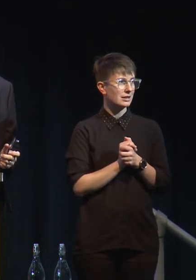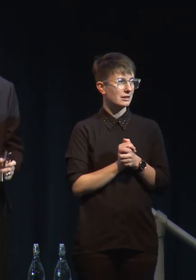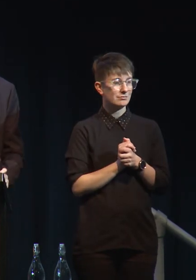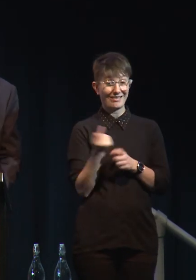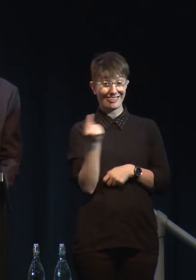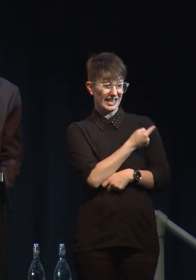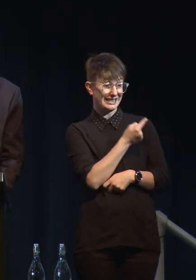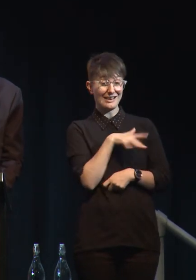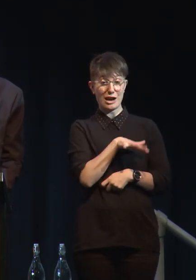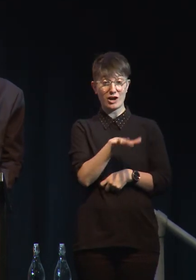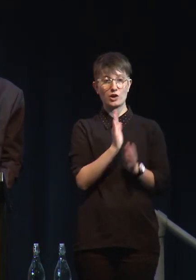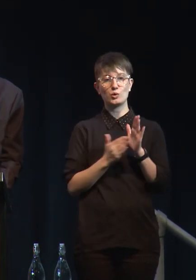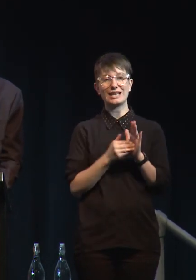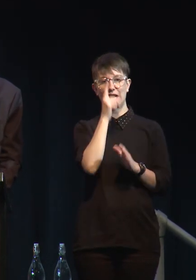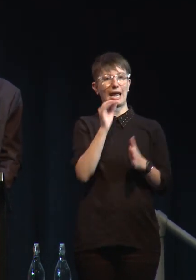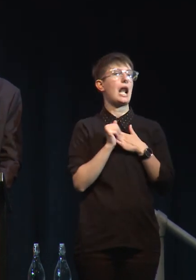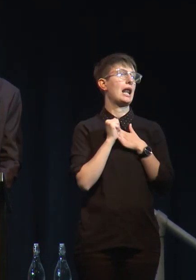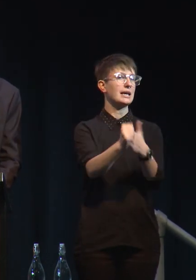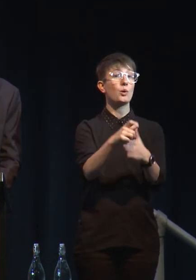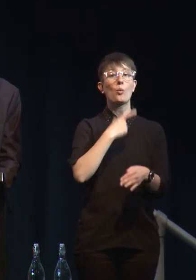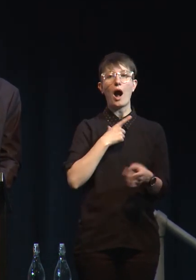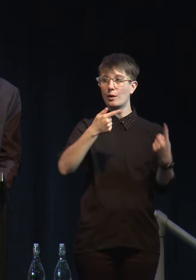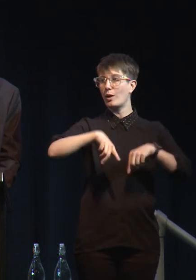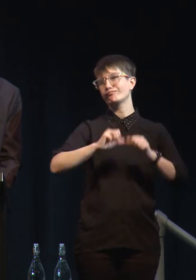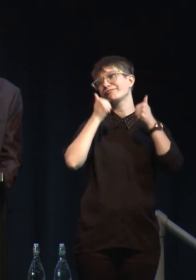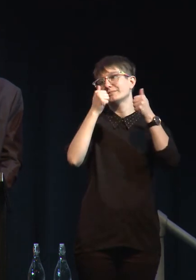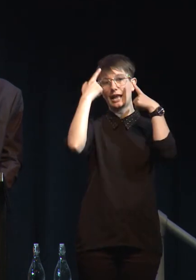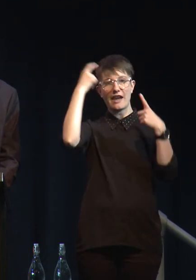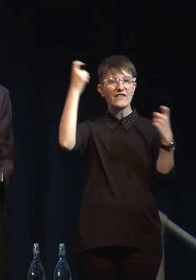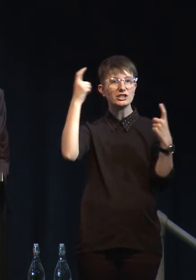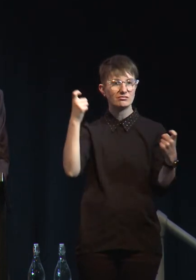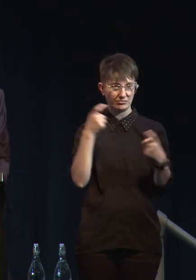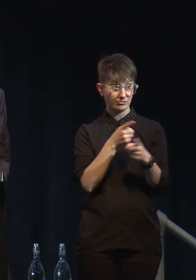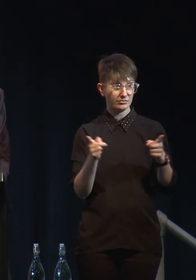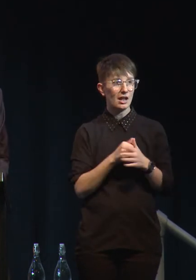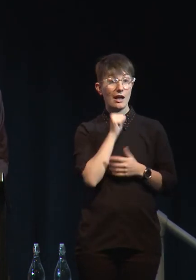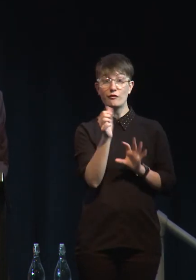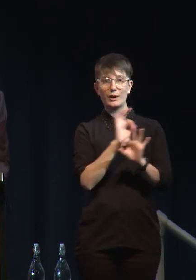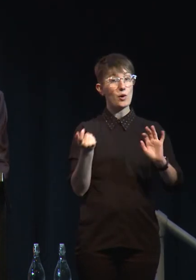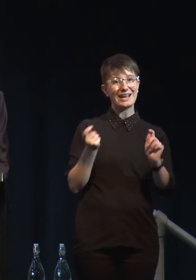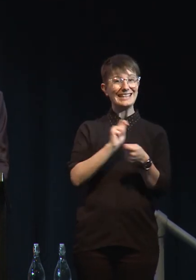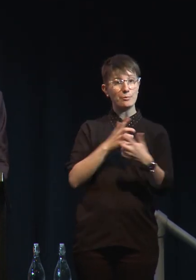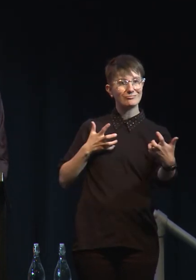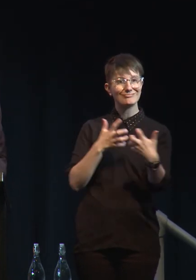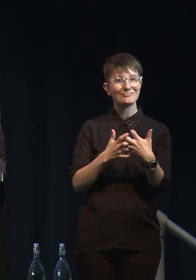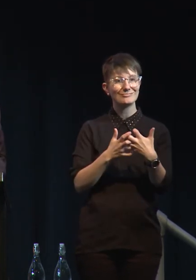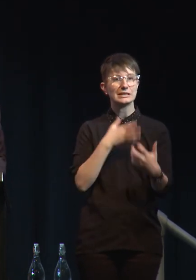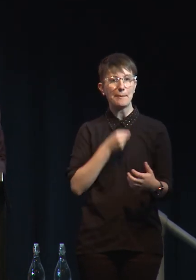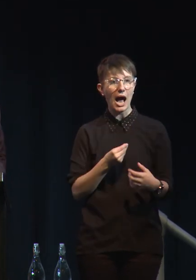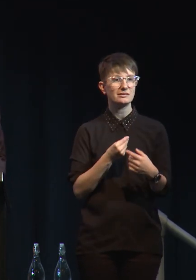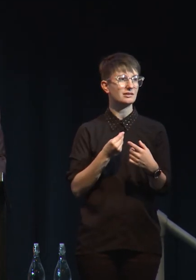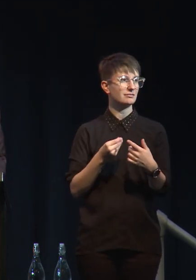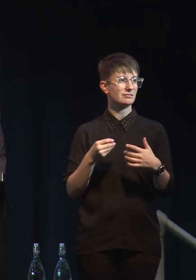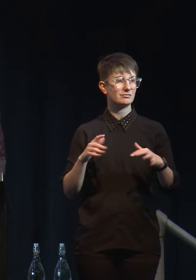Zealand can lead because we're great innovators here. If we don't adapt to change, then